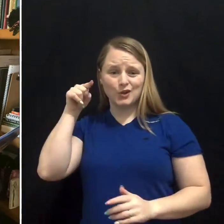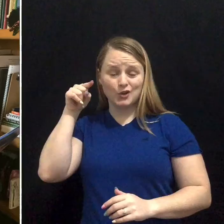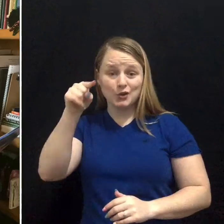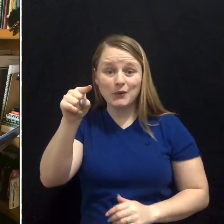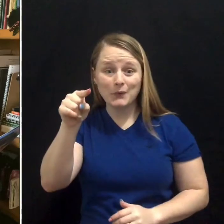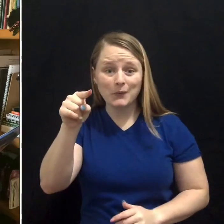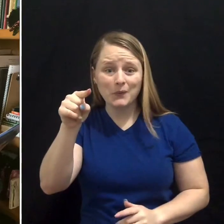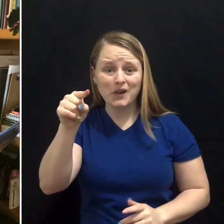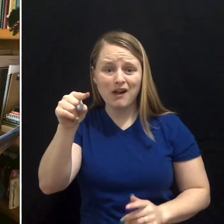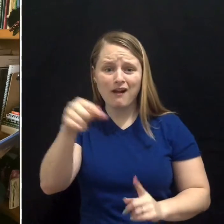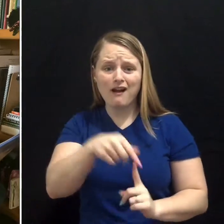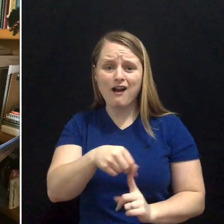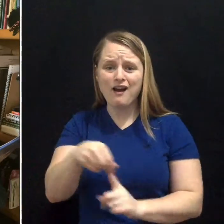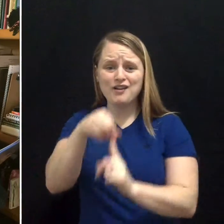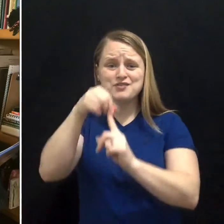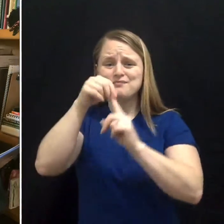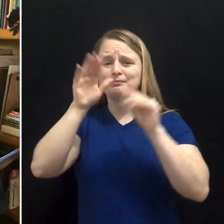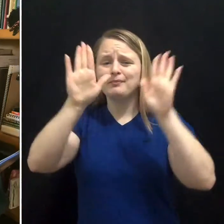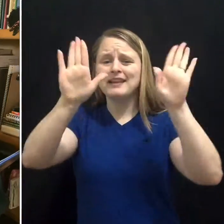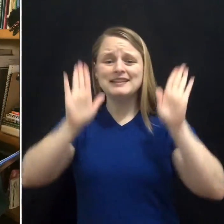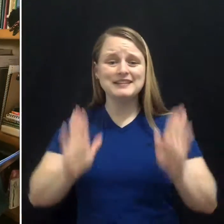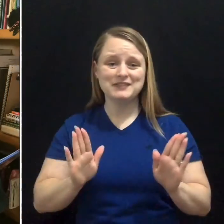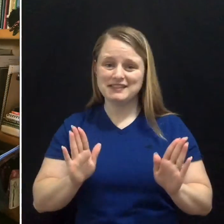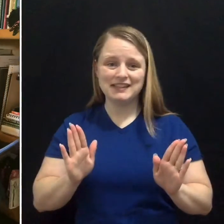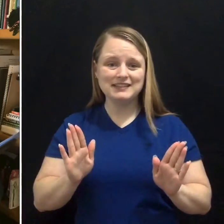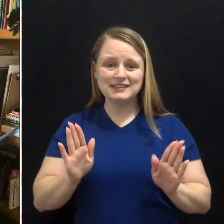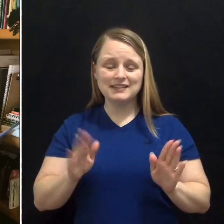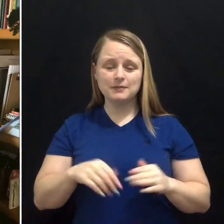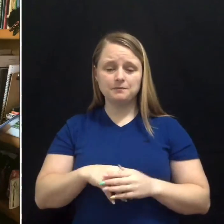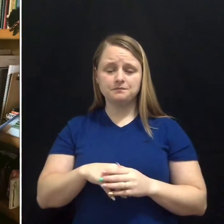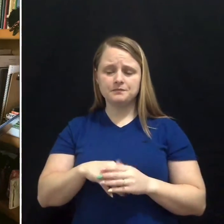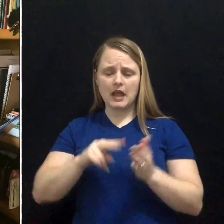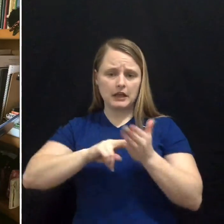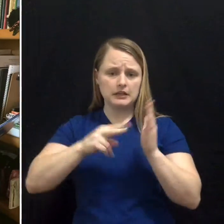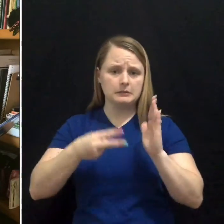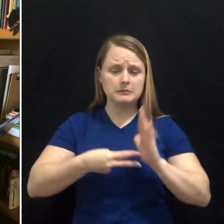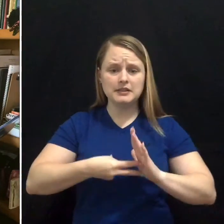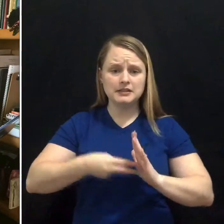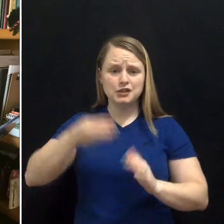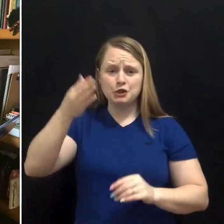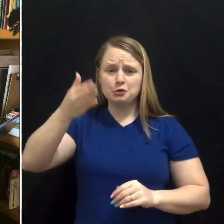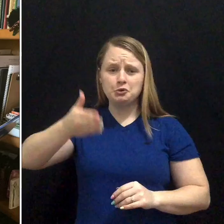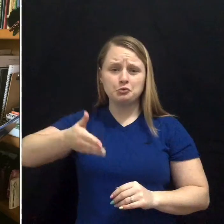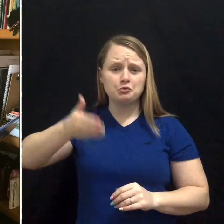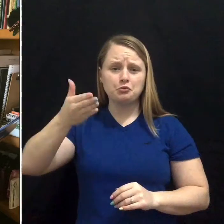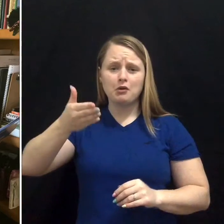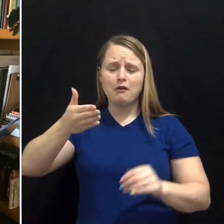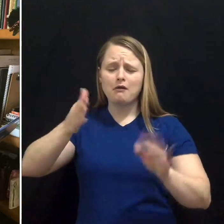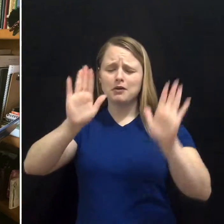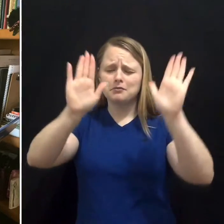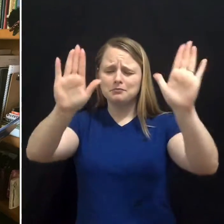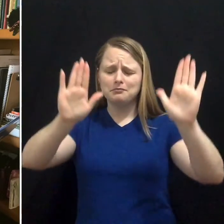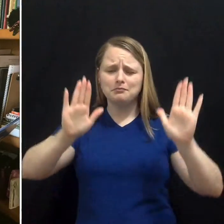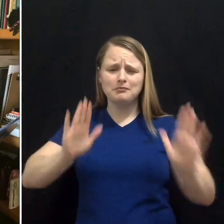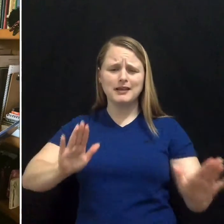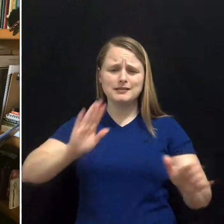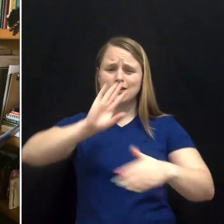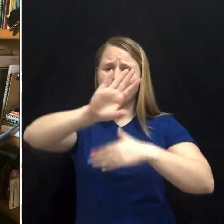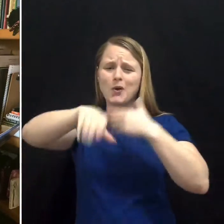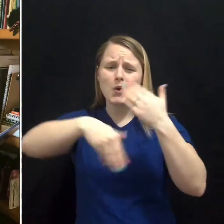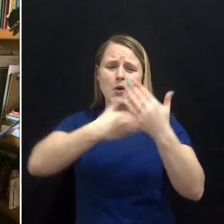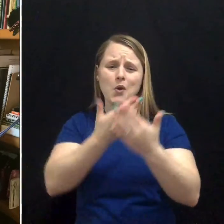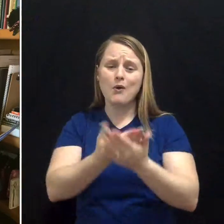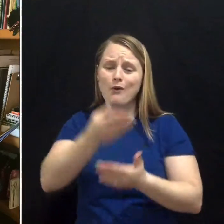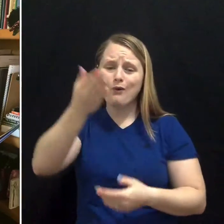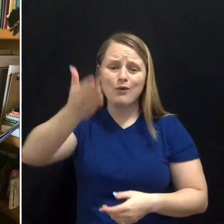were magnificent. That means that you are grand from your toes to your chin.